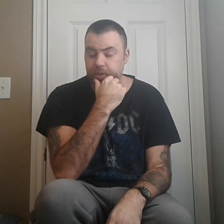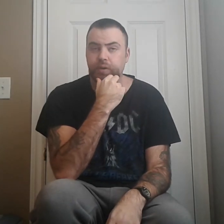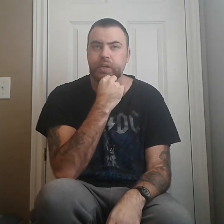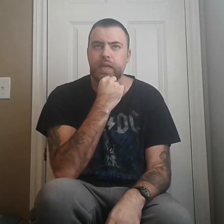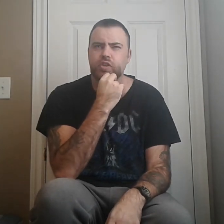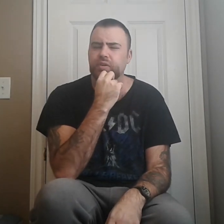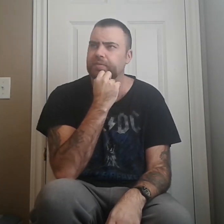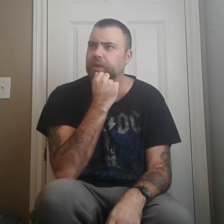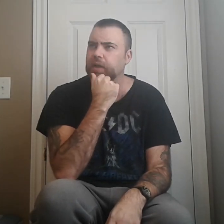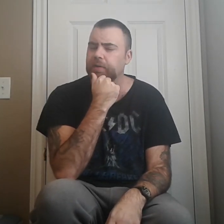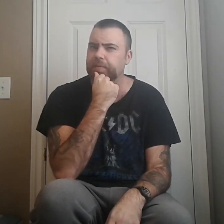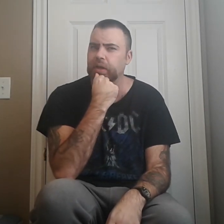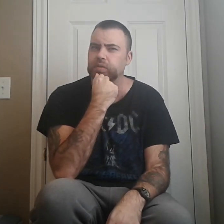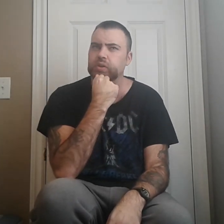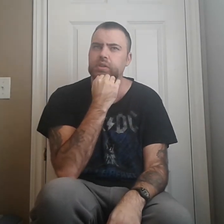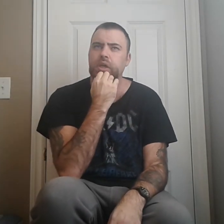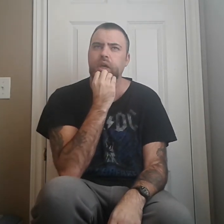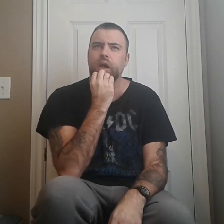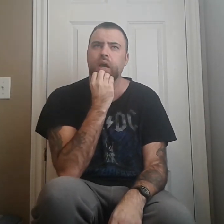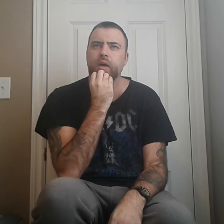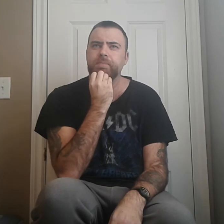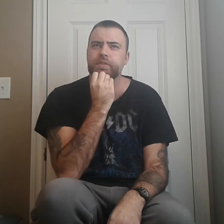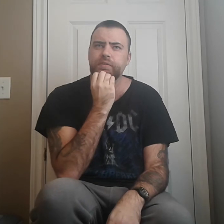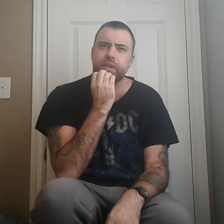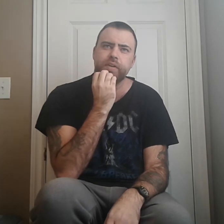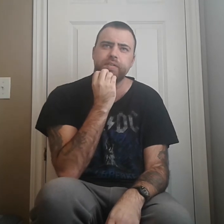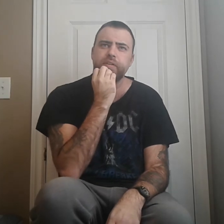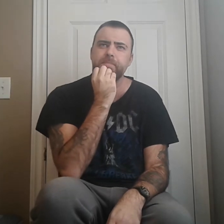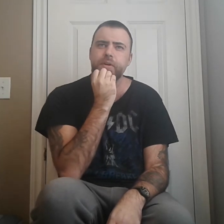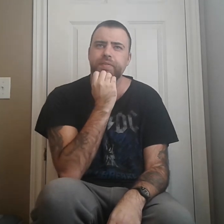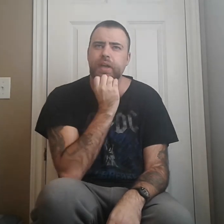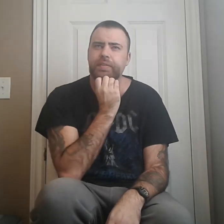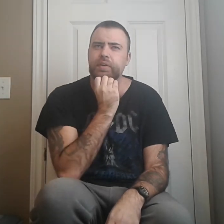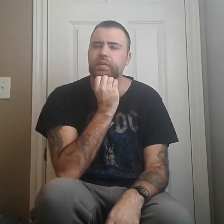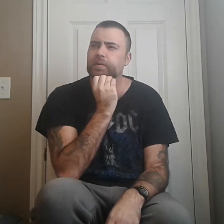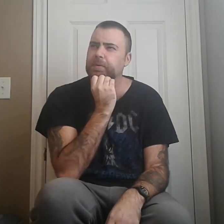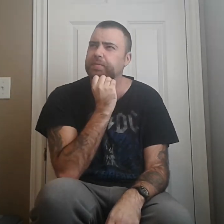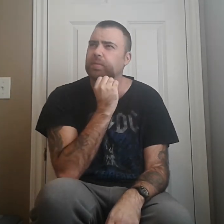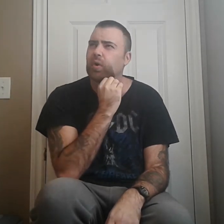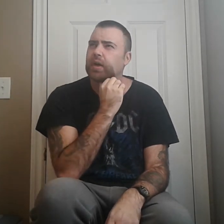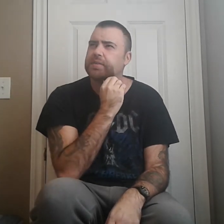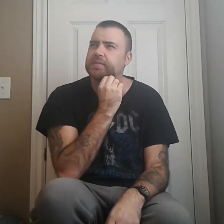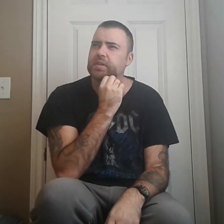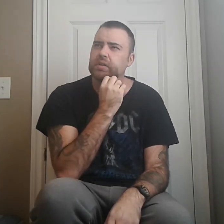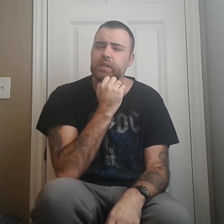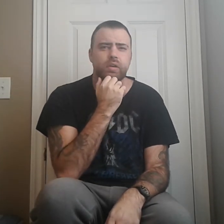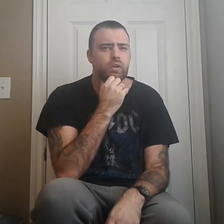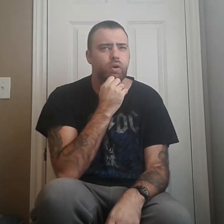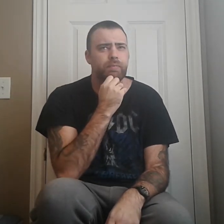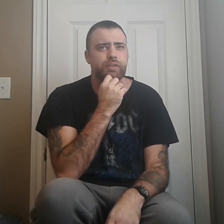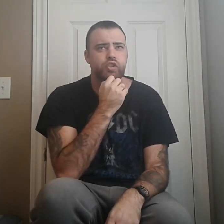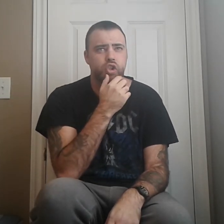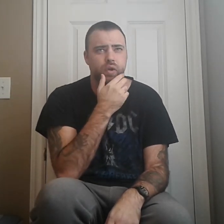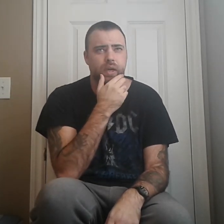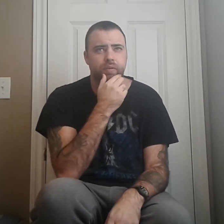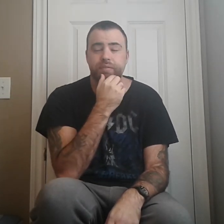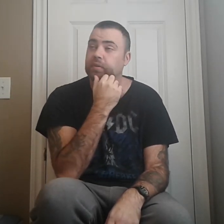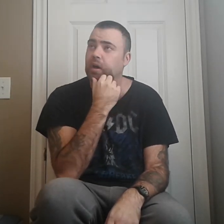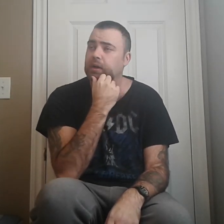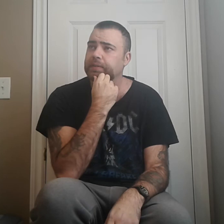very interesting, I found. Um, so like I said, the movie, I think that the movie was a little over two hours long, I